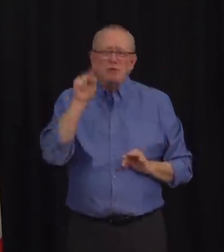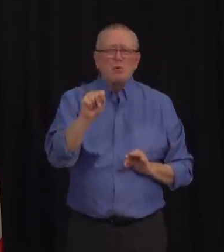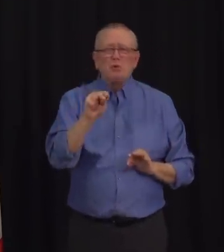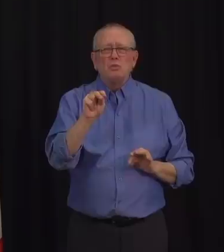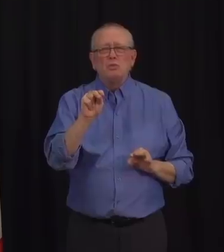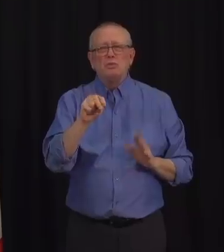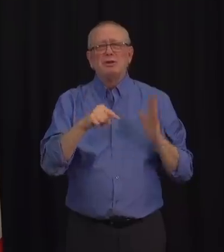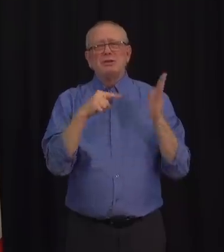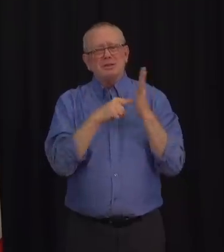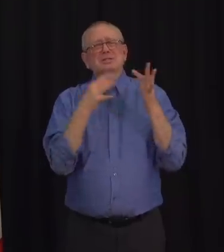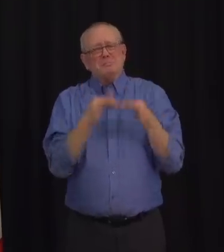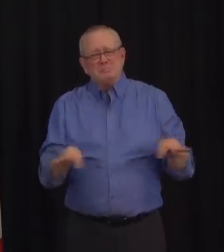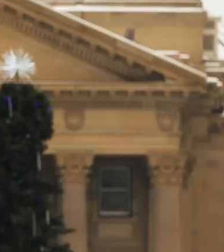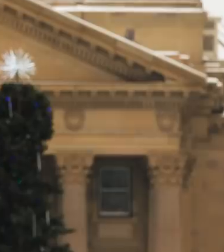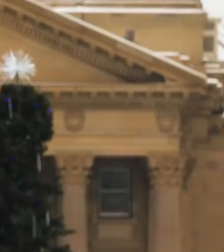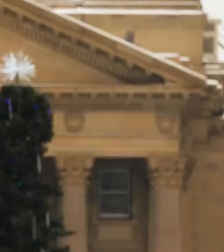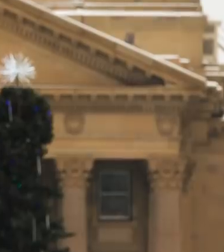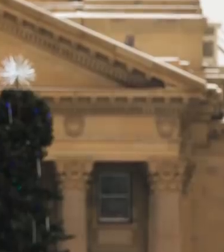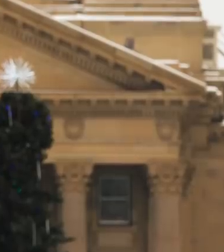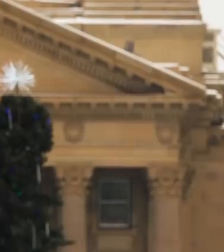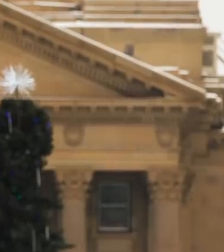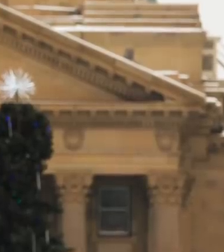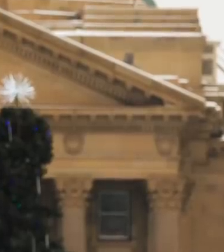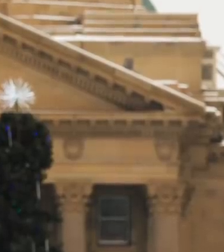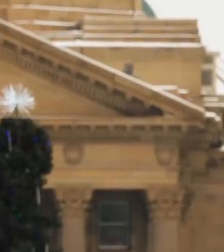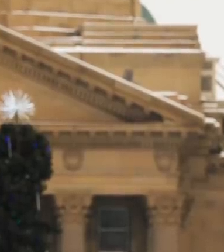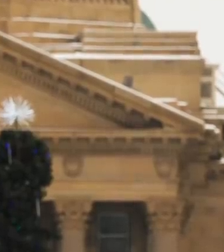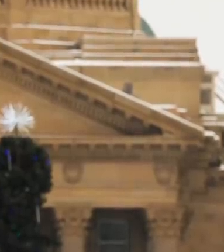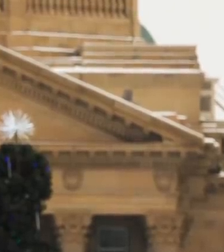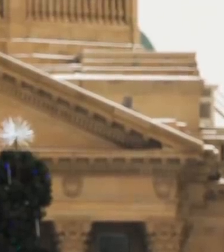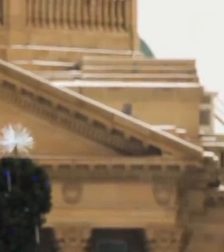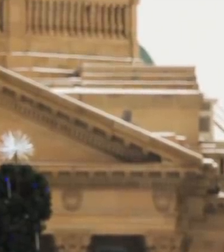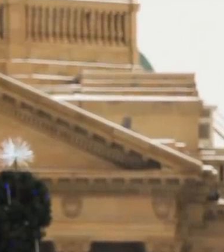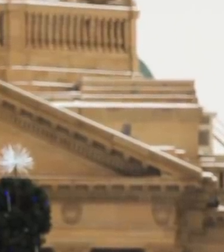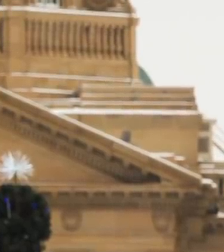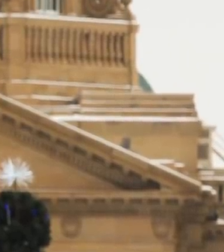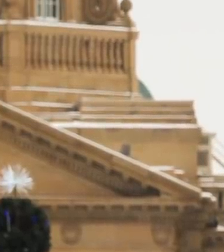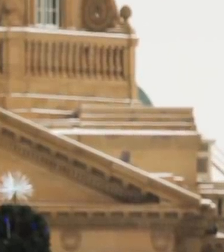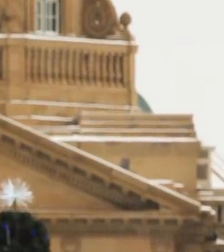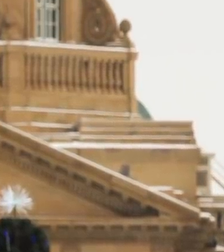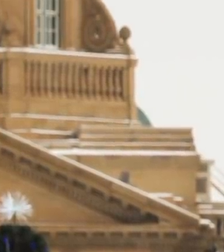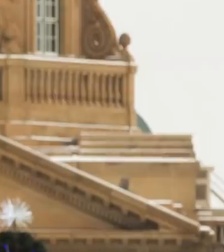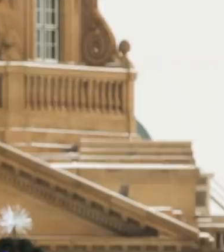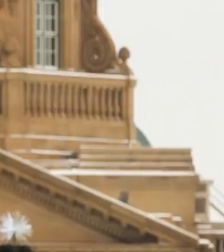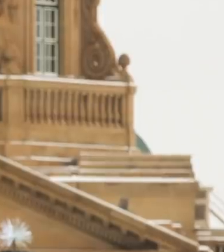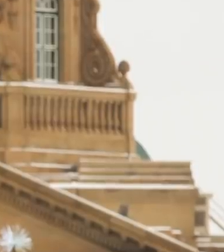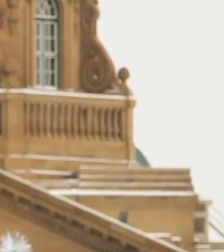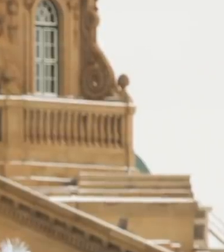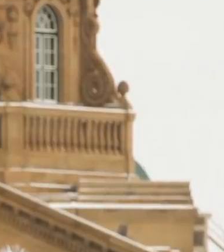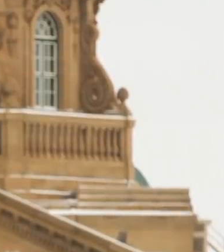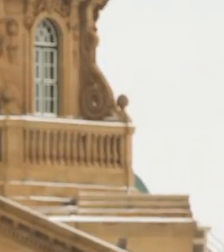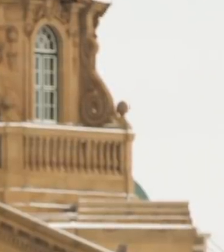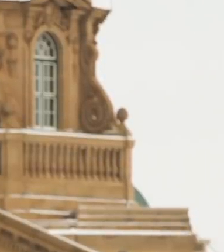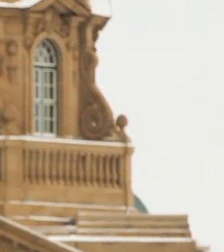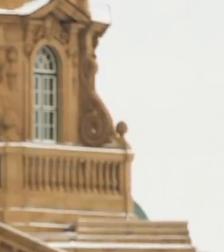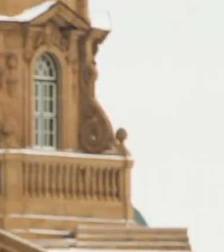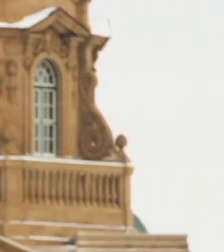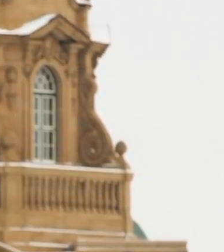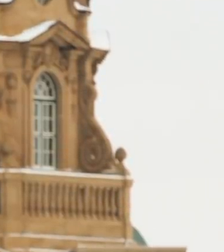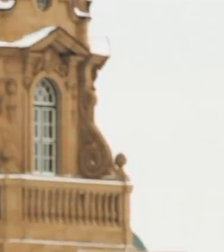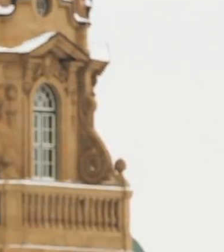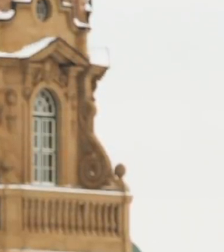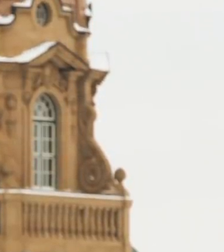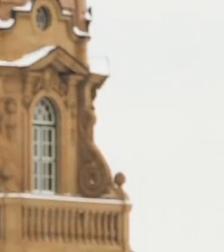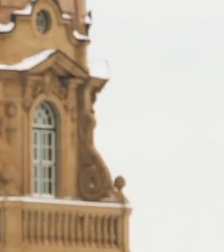around our cabinet table in order to impose restrictions on how people live their lives. But we believe these